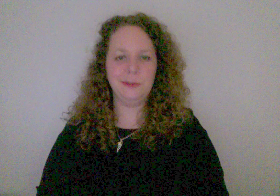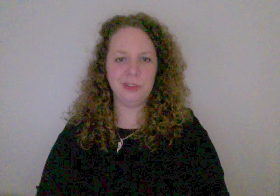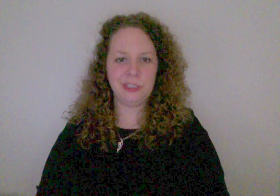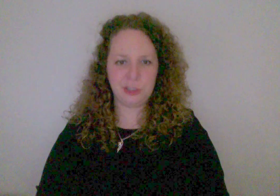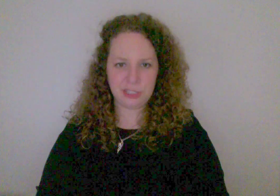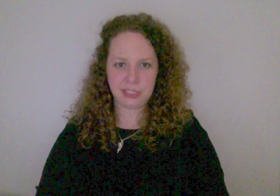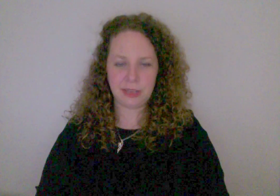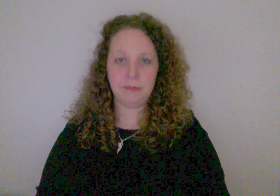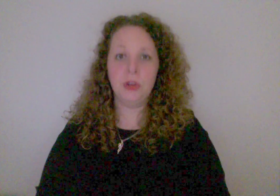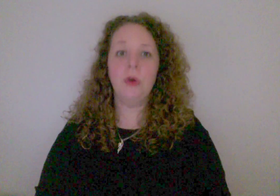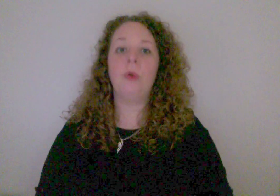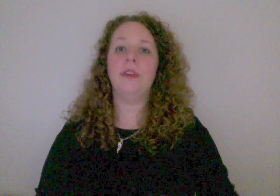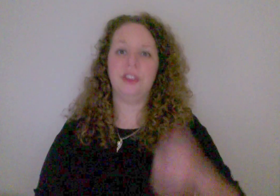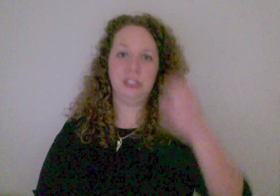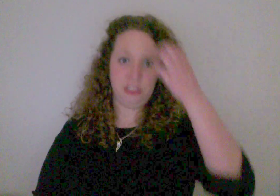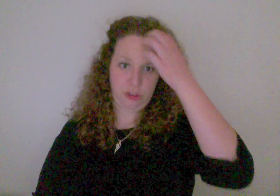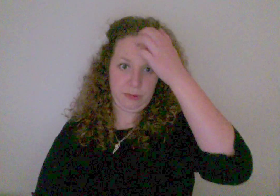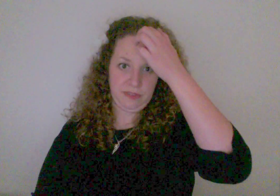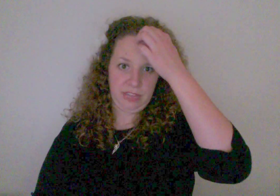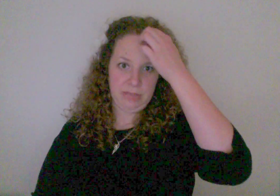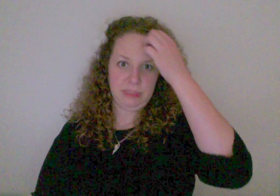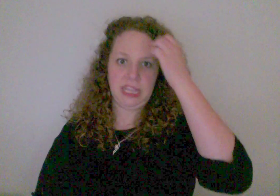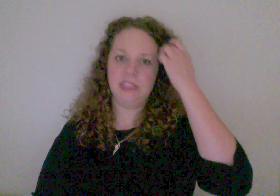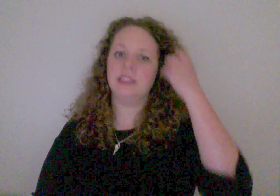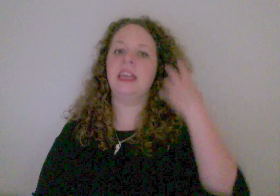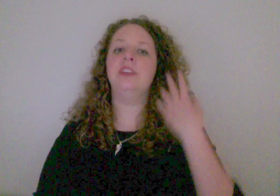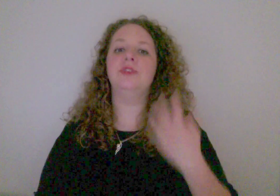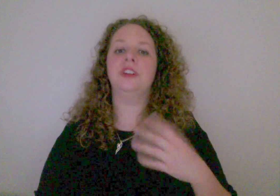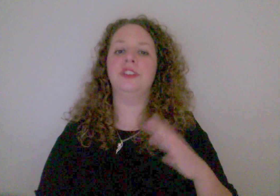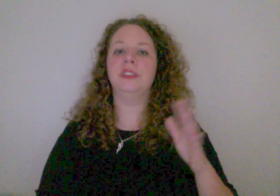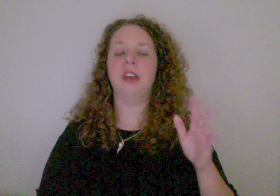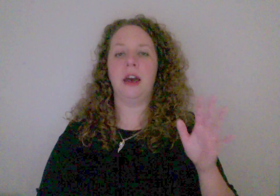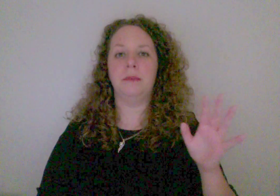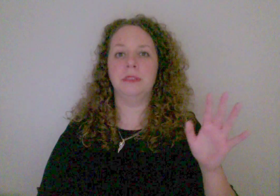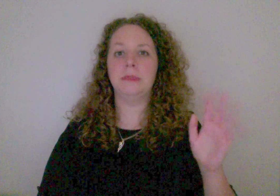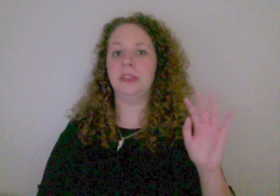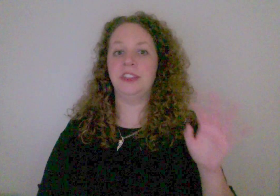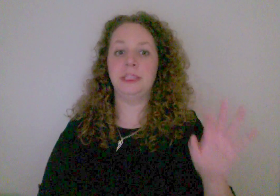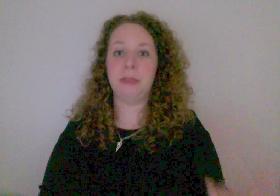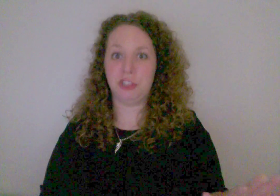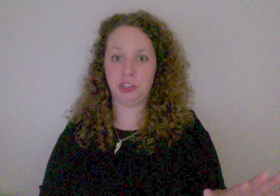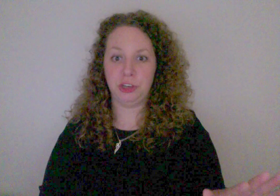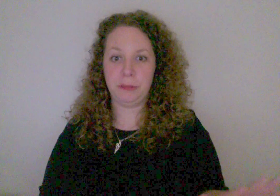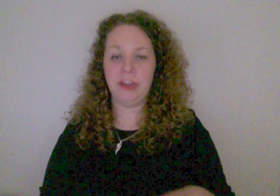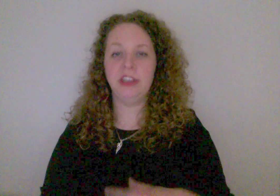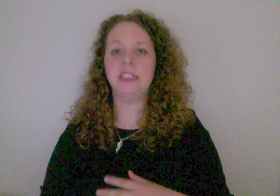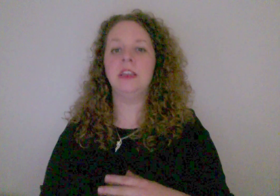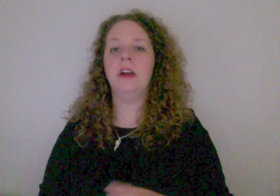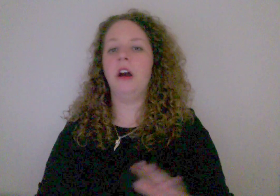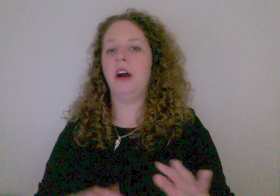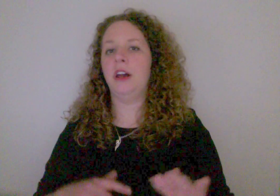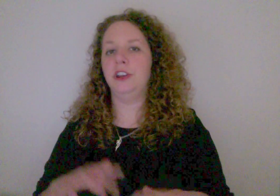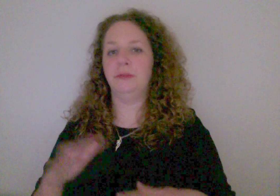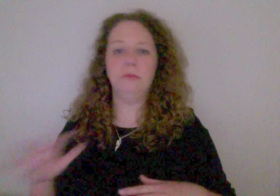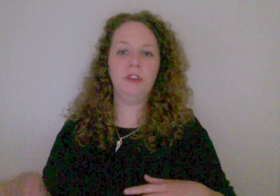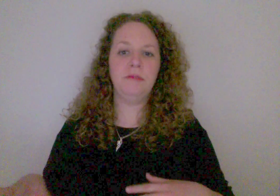reason or system, or there's descriptive name signs. There's something that's based on your appearance, on your movement,